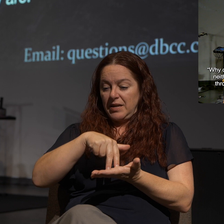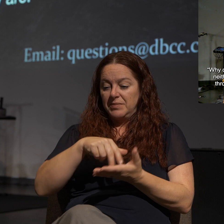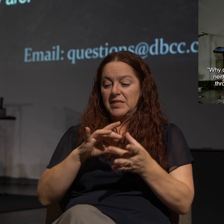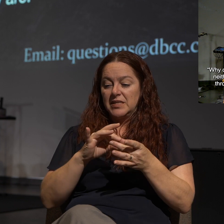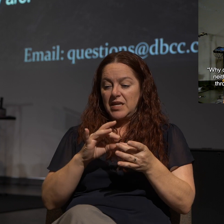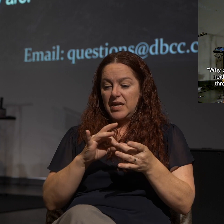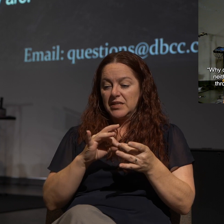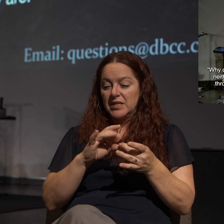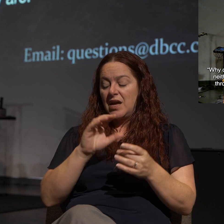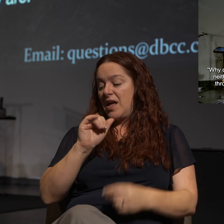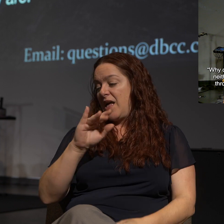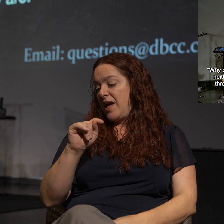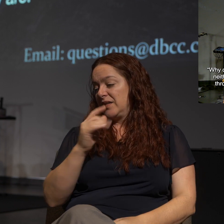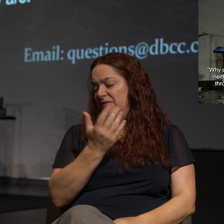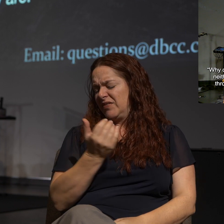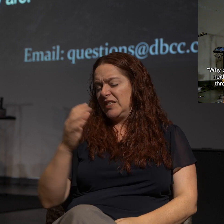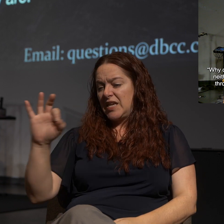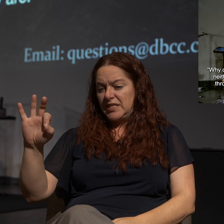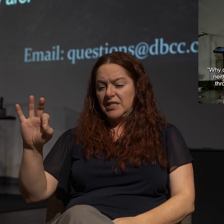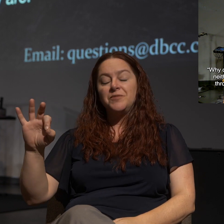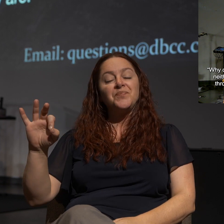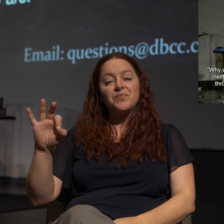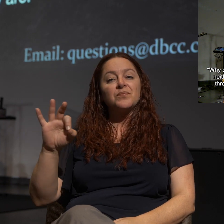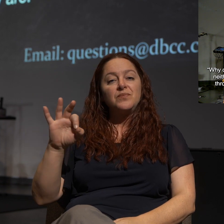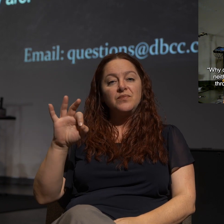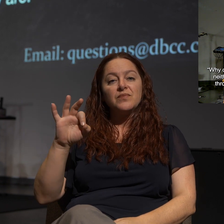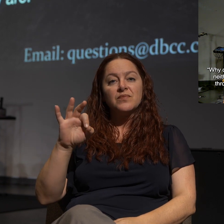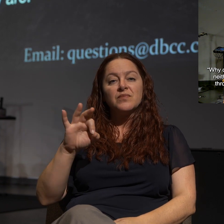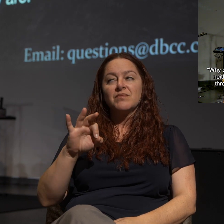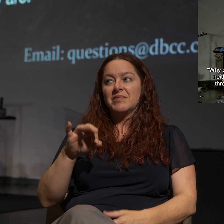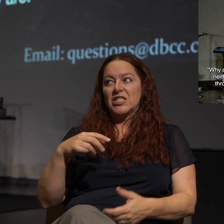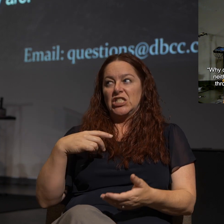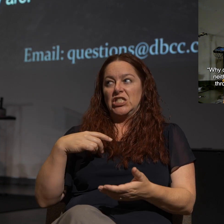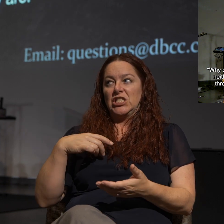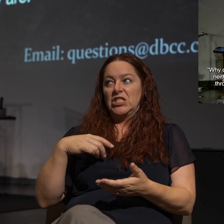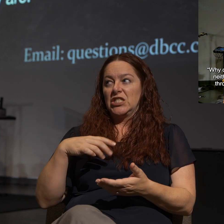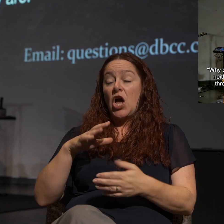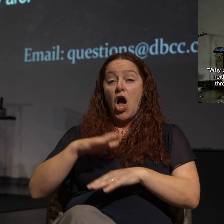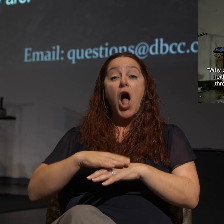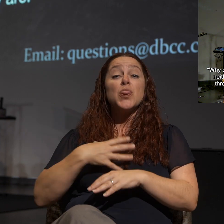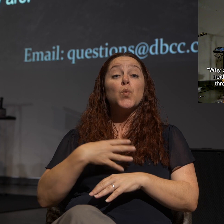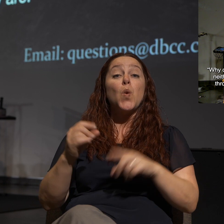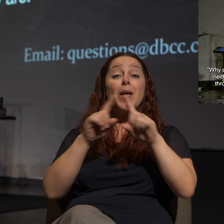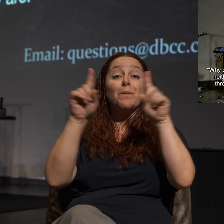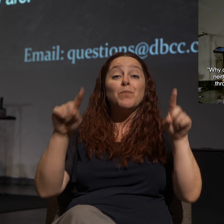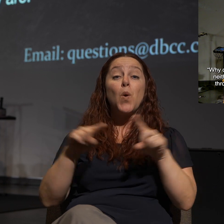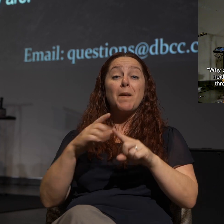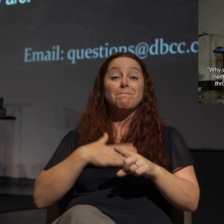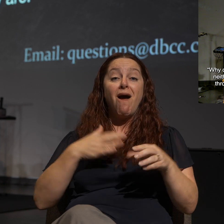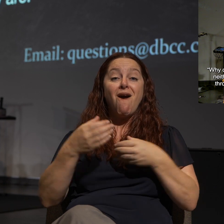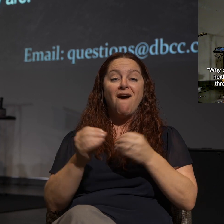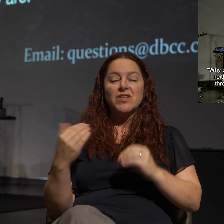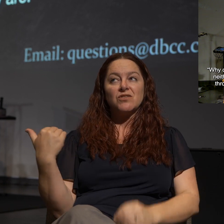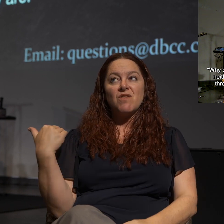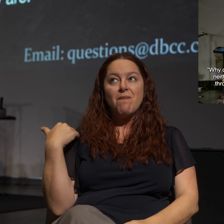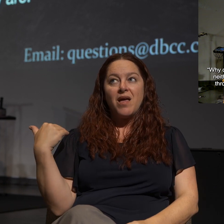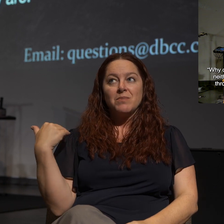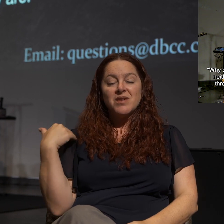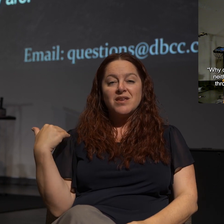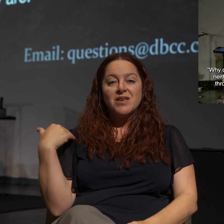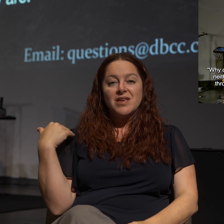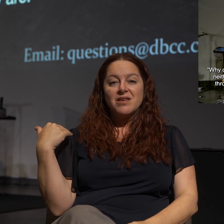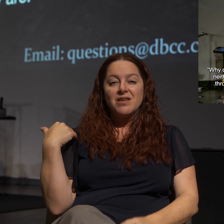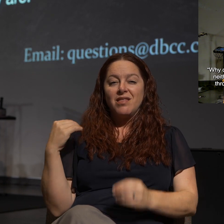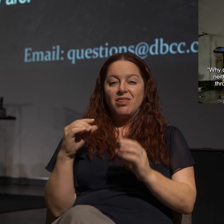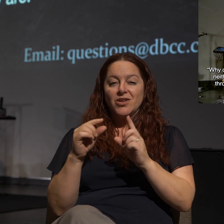statement here in Acts 15, 19, I actually have this reference written on the whiteboard in my office to constantly remind me of